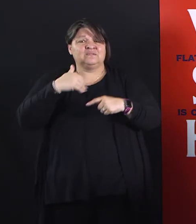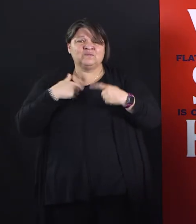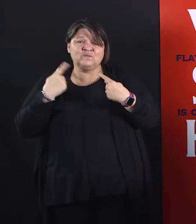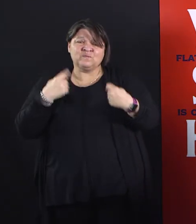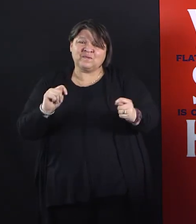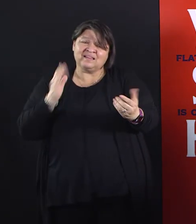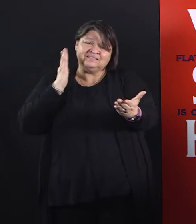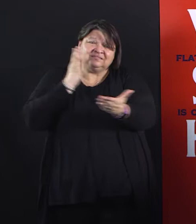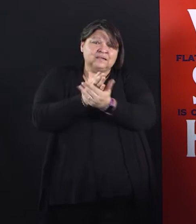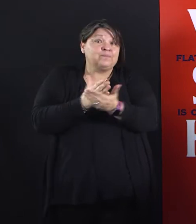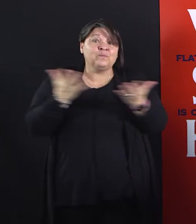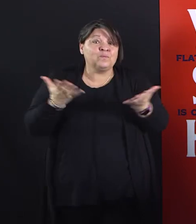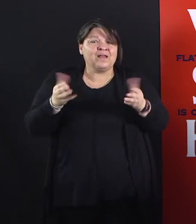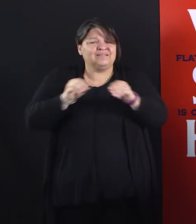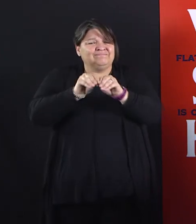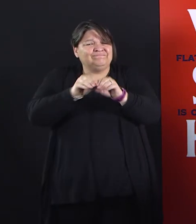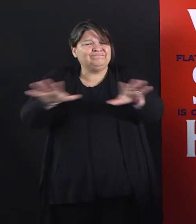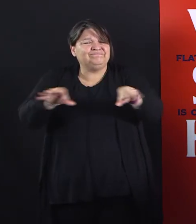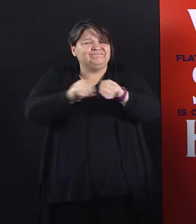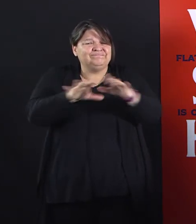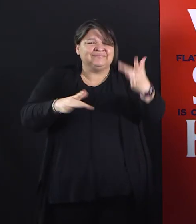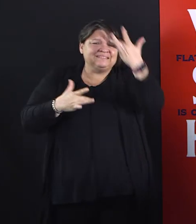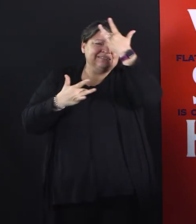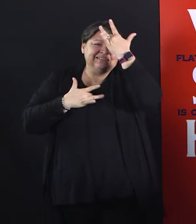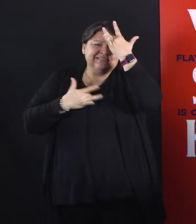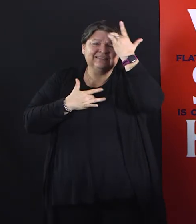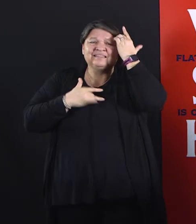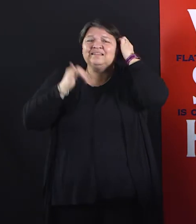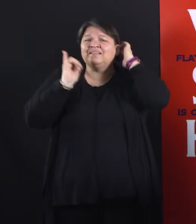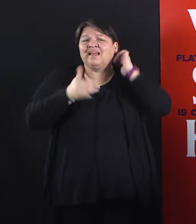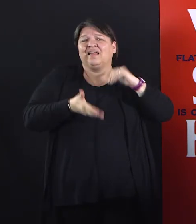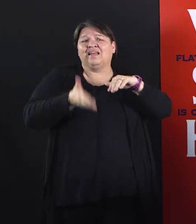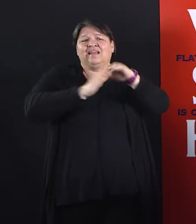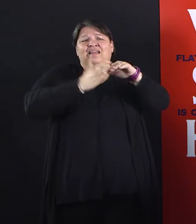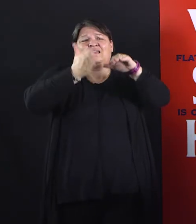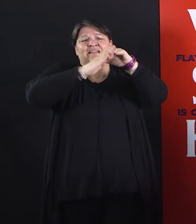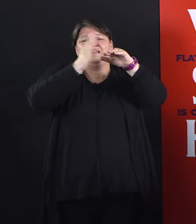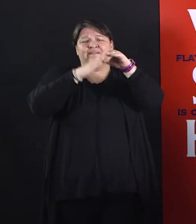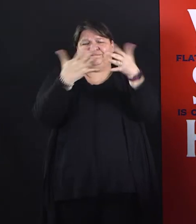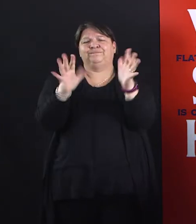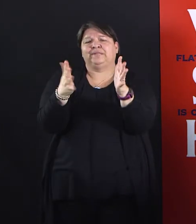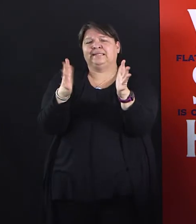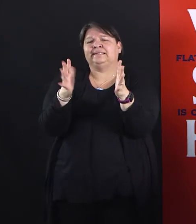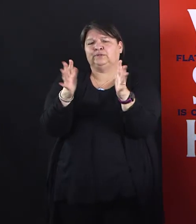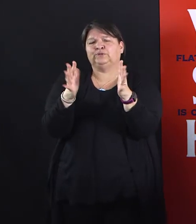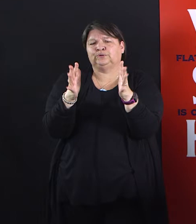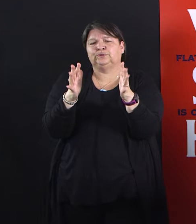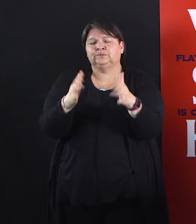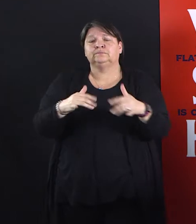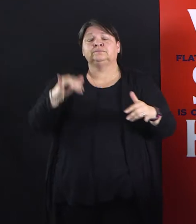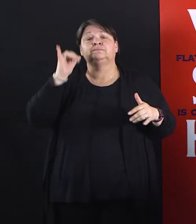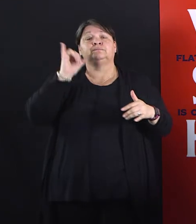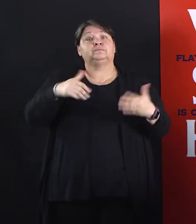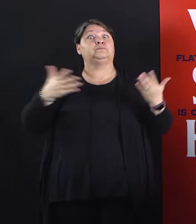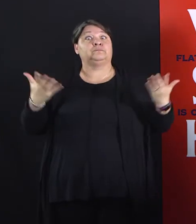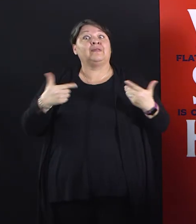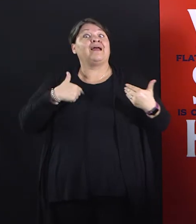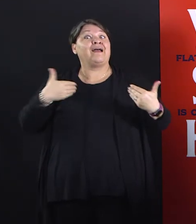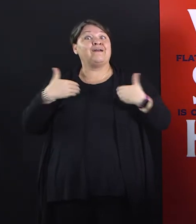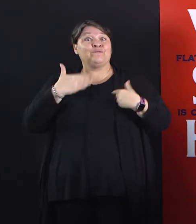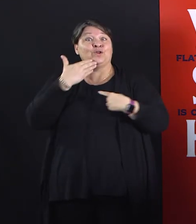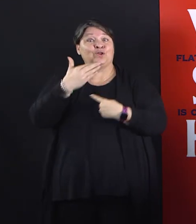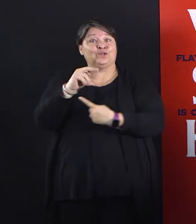But today I've got a little bit of happier news. On a good point, I've got Kara Waddell, the CEO of Child Care